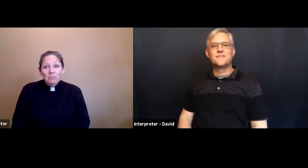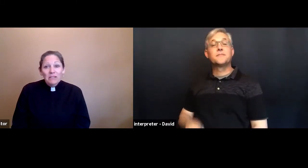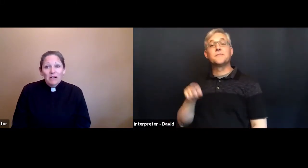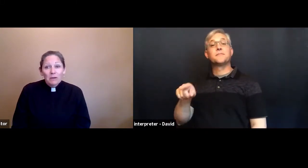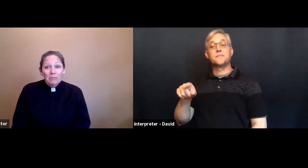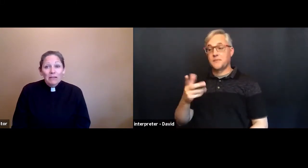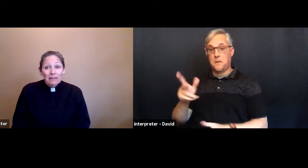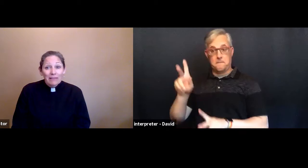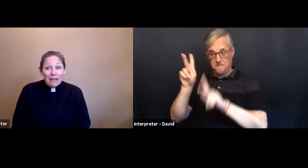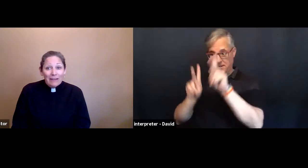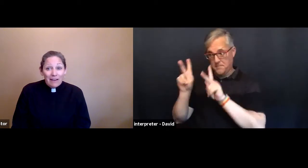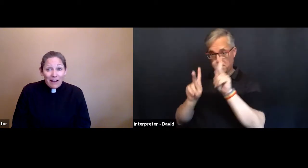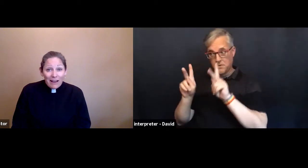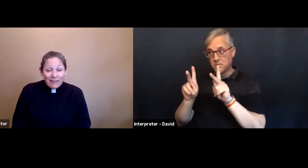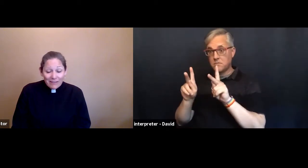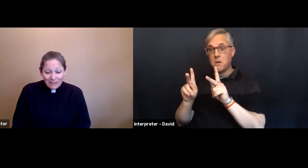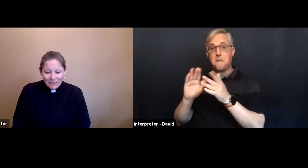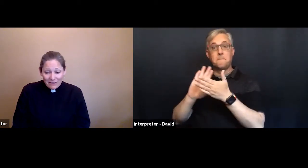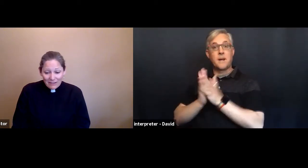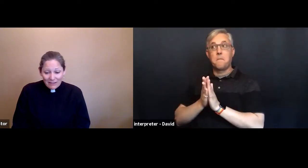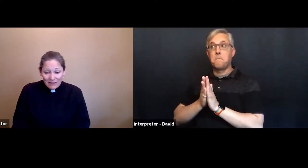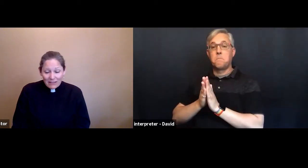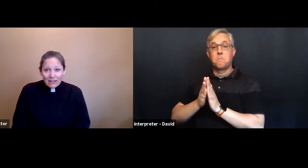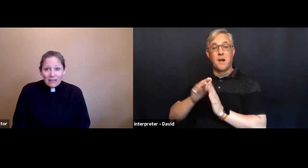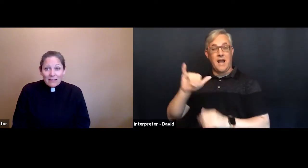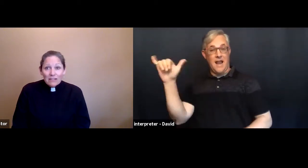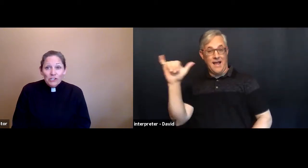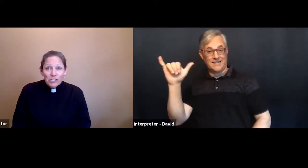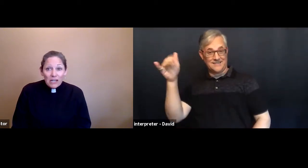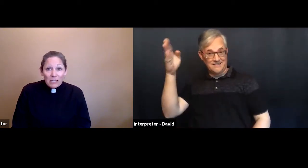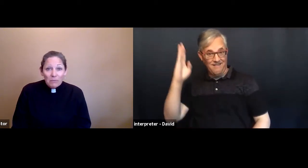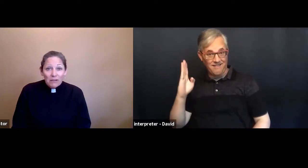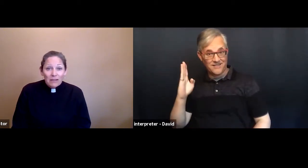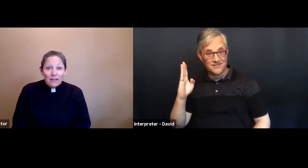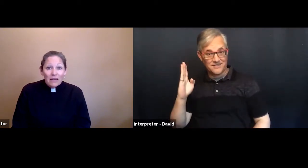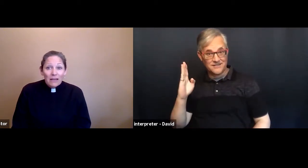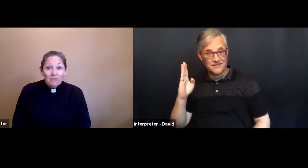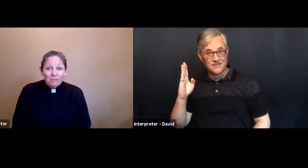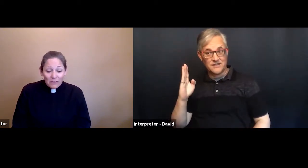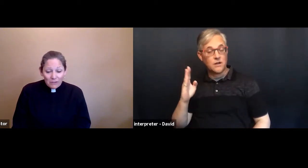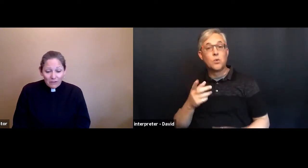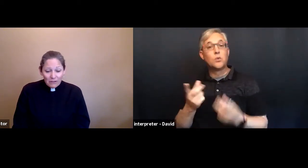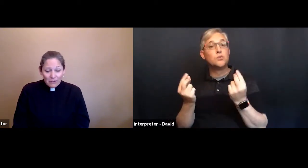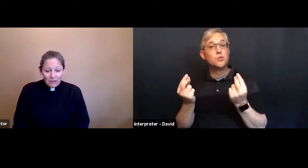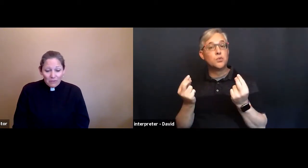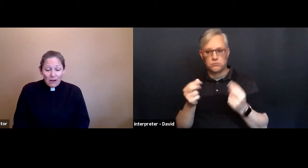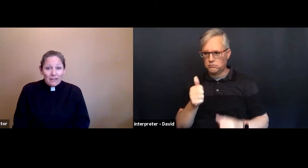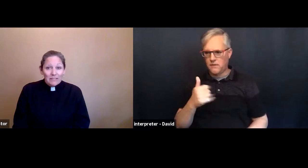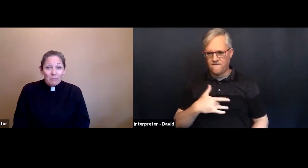become like God, shame and fear rise up.